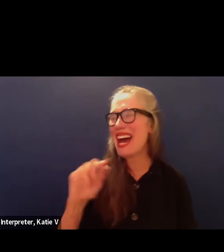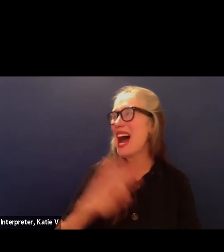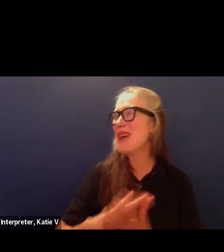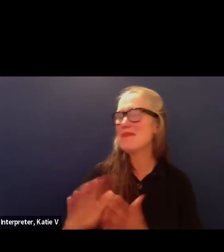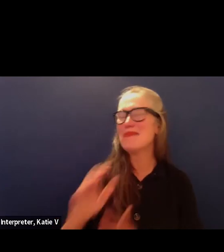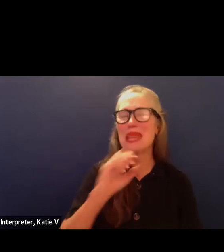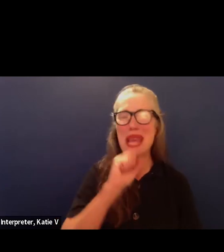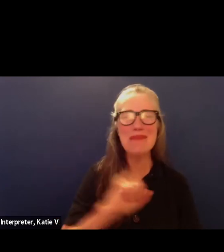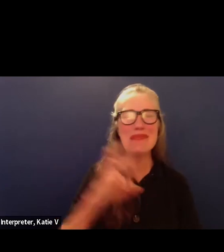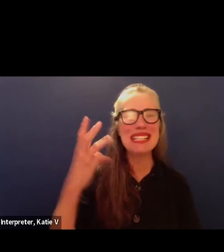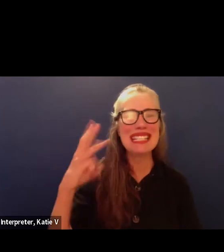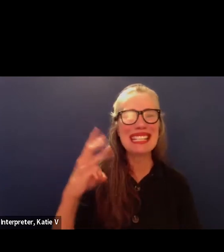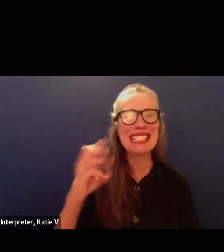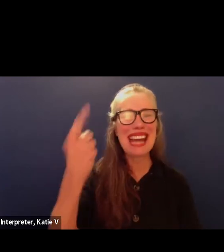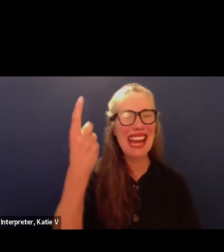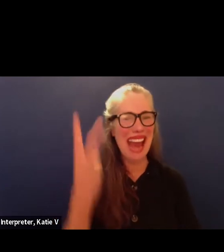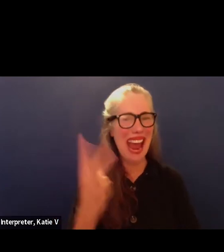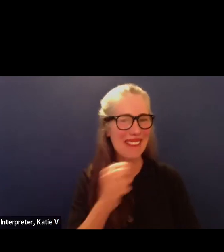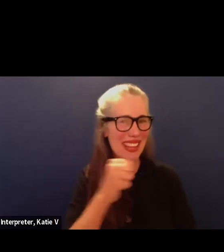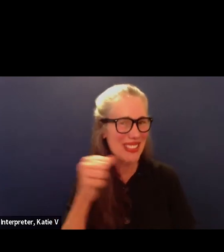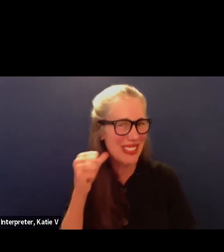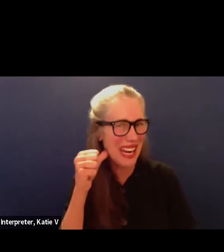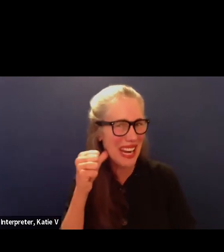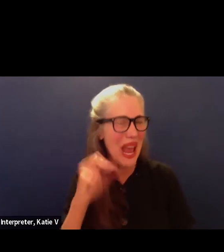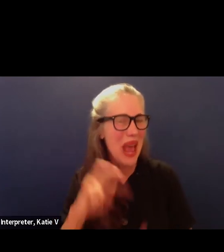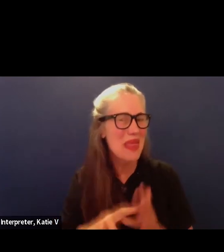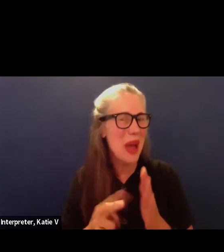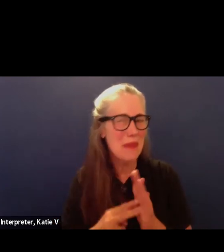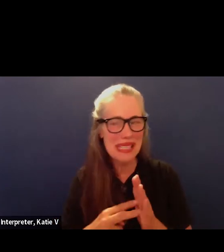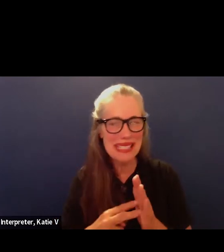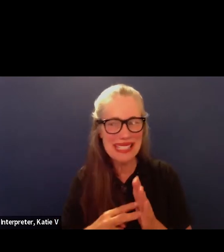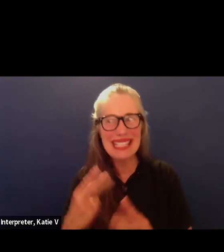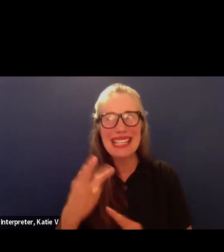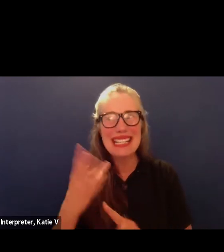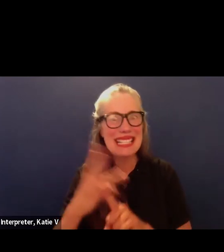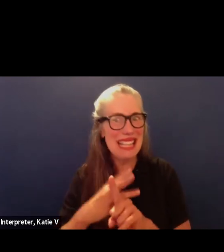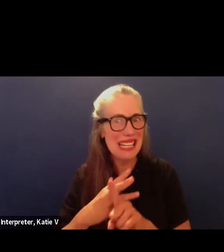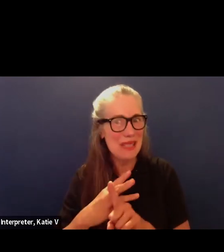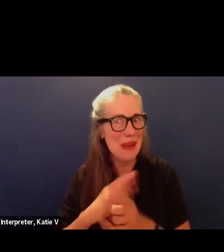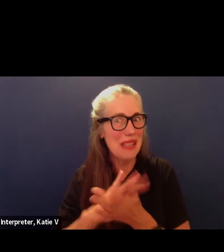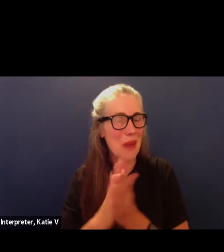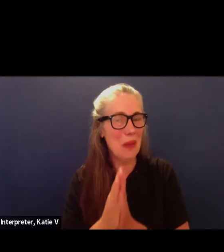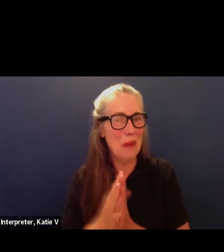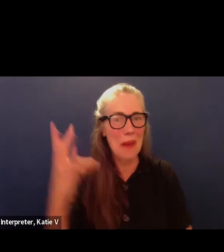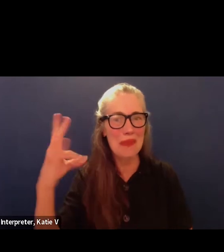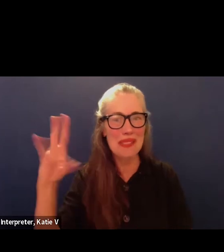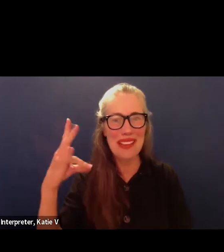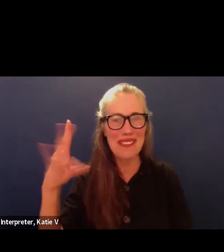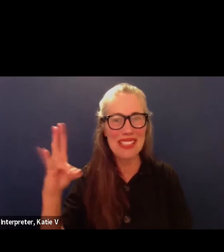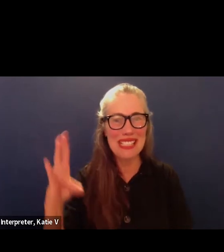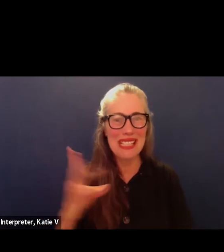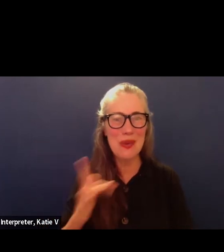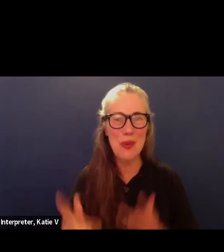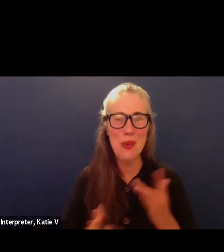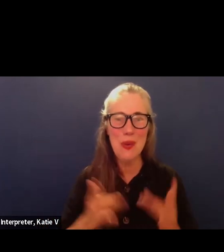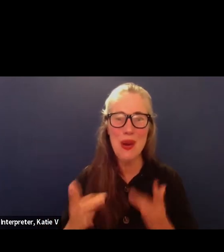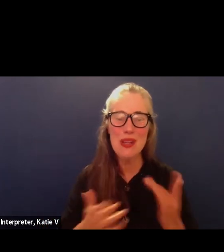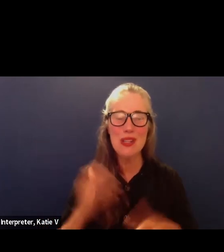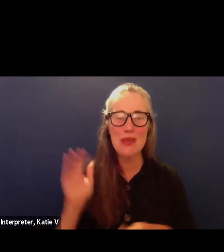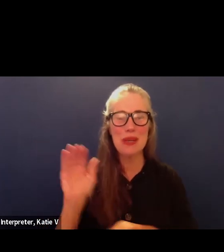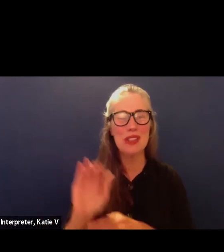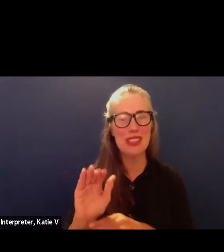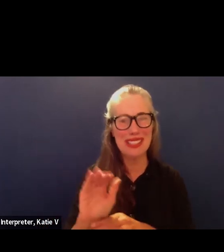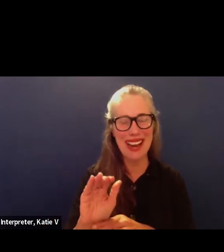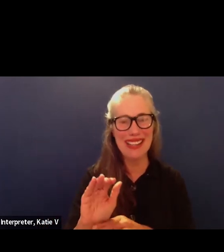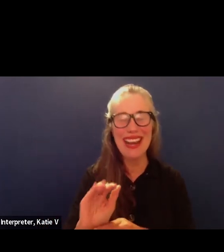put the half in there because that means i'm six months to 17. but um i am really really excited to be here tonight and i'm really excited to meet all